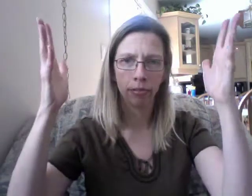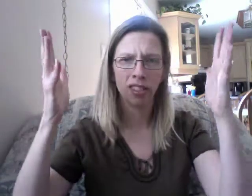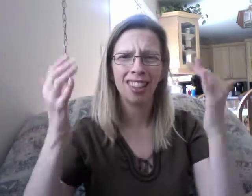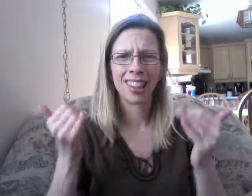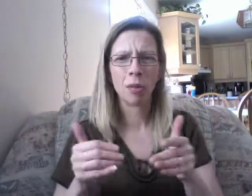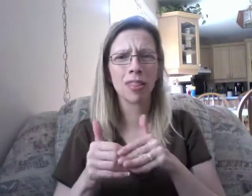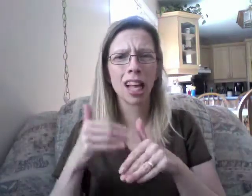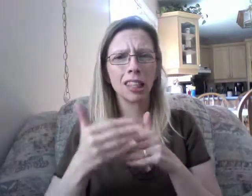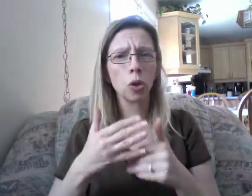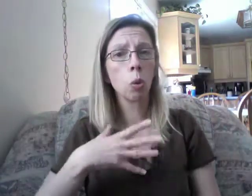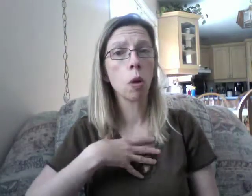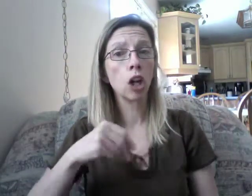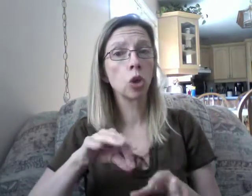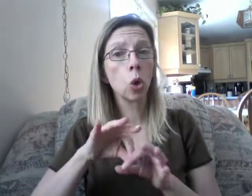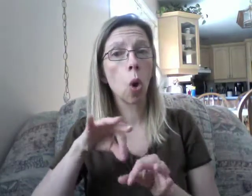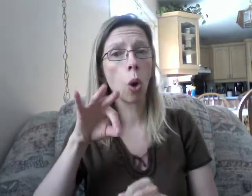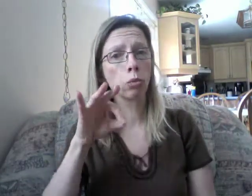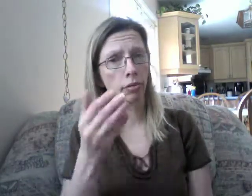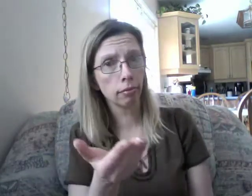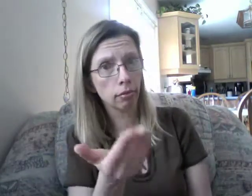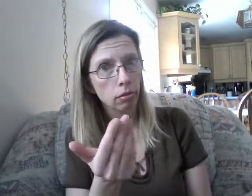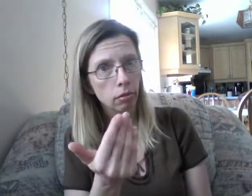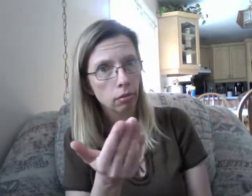But we're over here by Corey to talk about what we learned today.